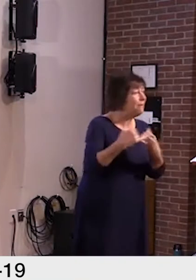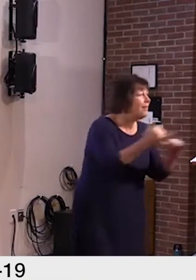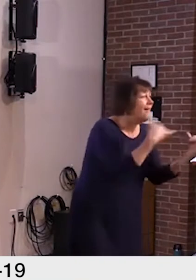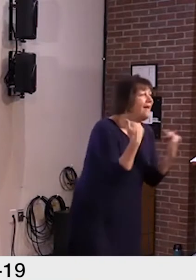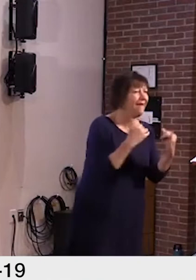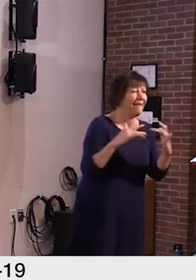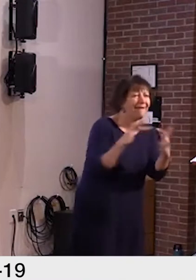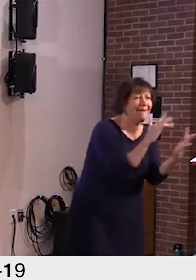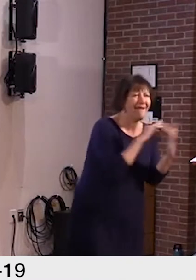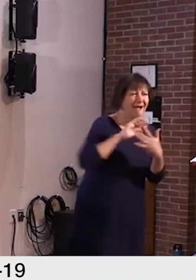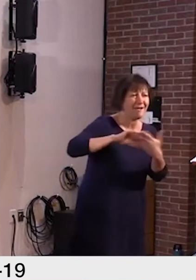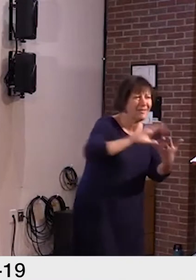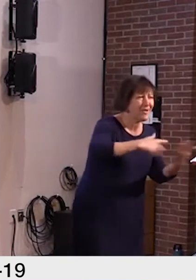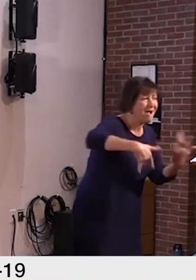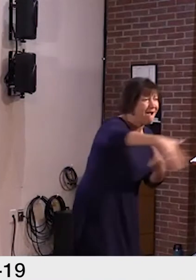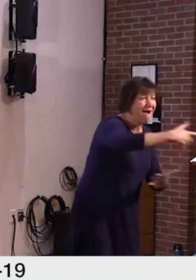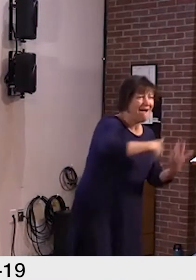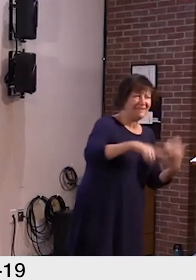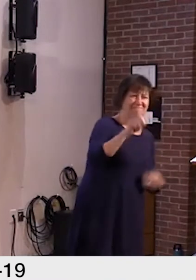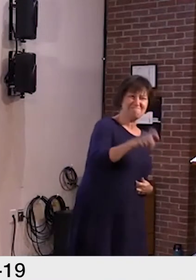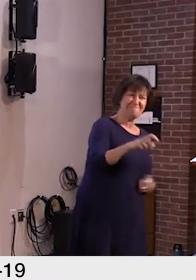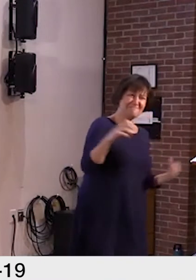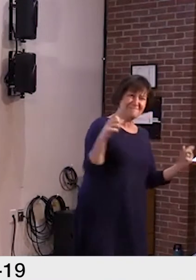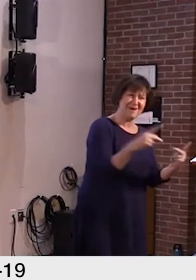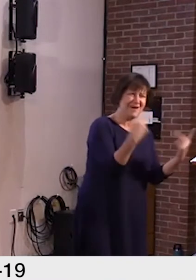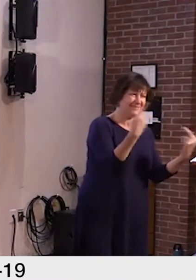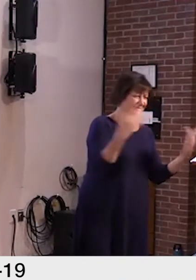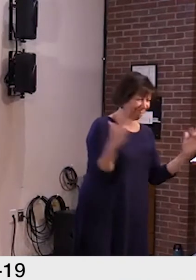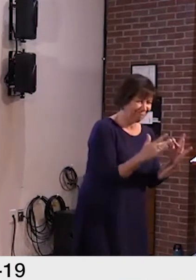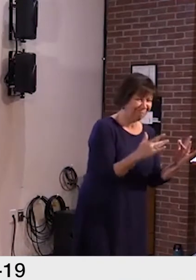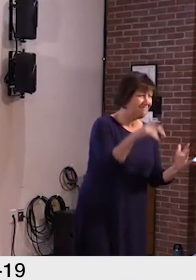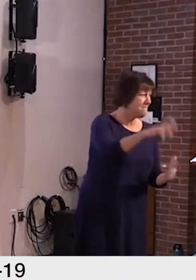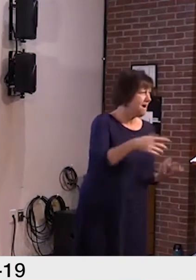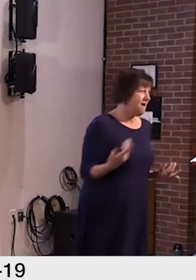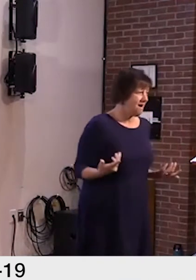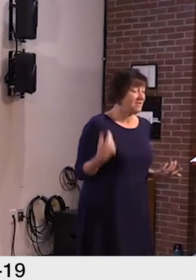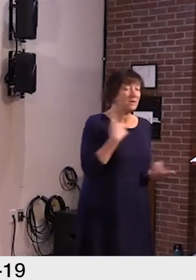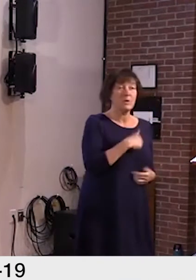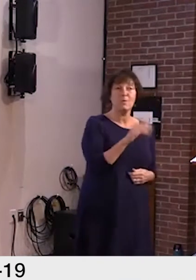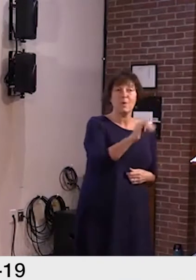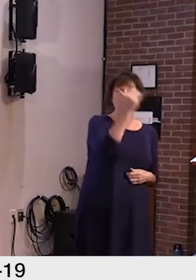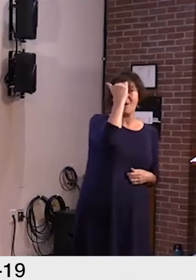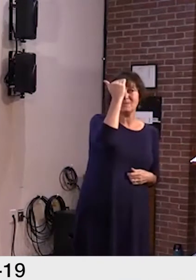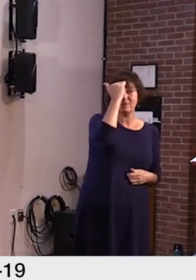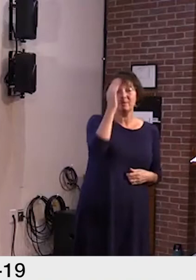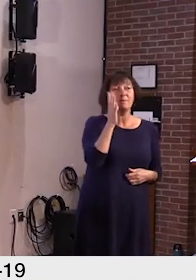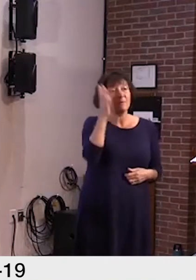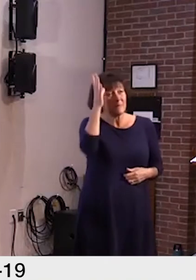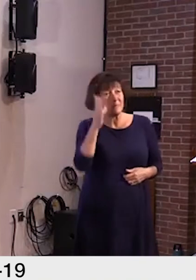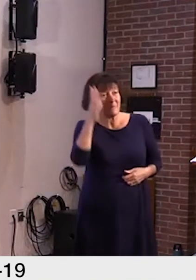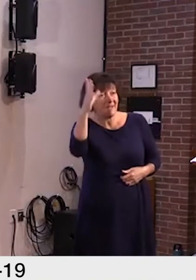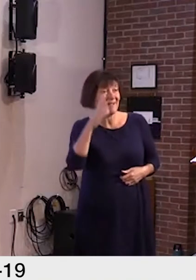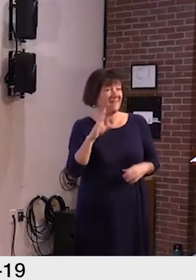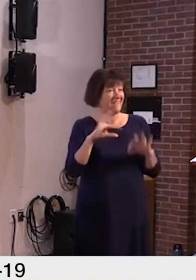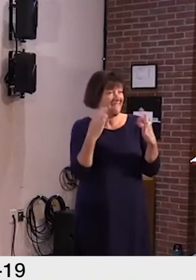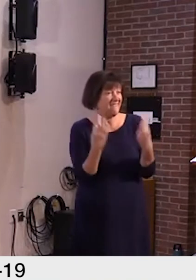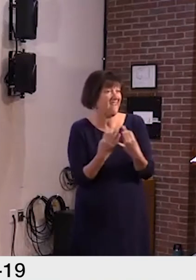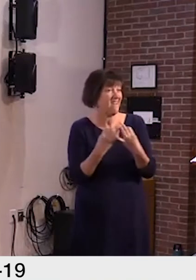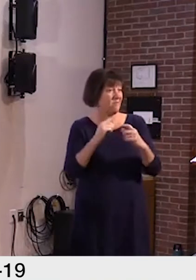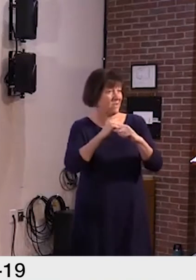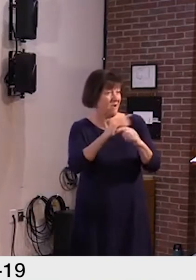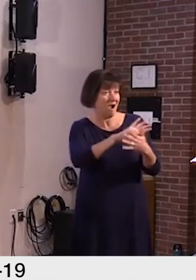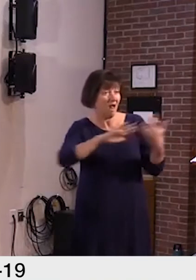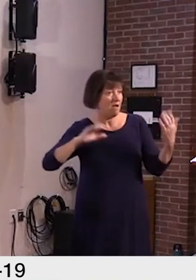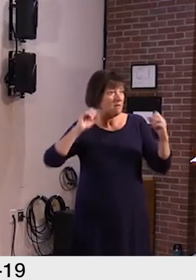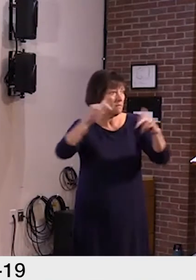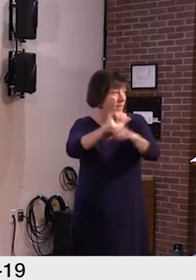connect, and learn with others in safe and caring spaces. We also knew that parents and family members needed to be able